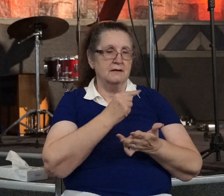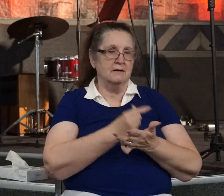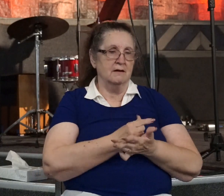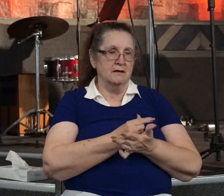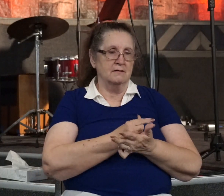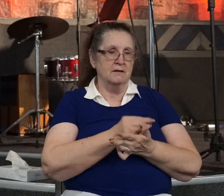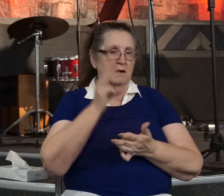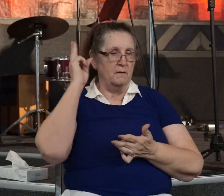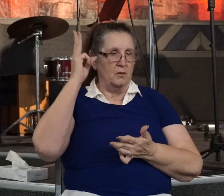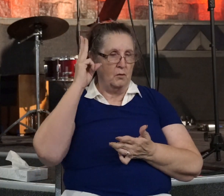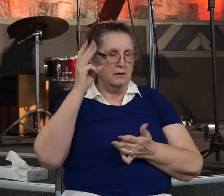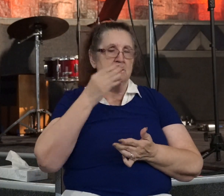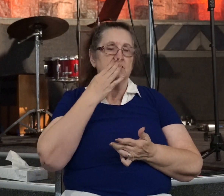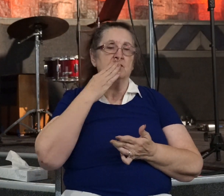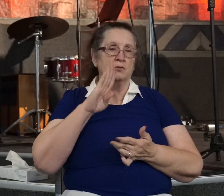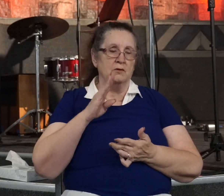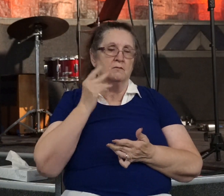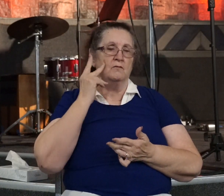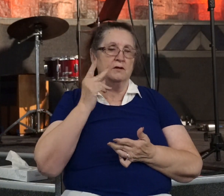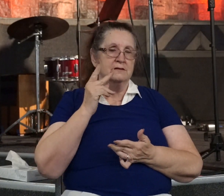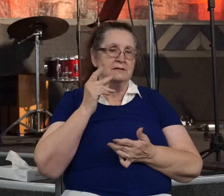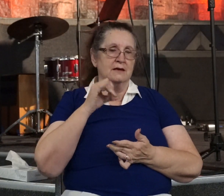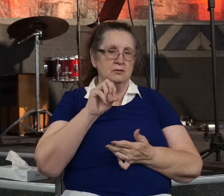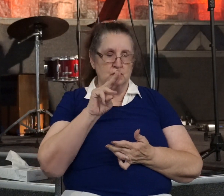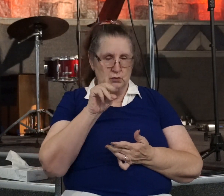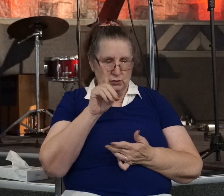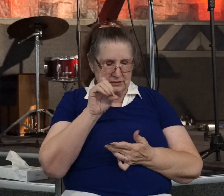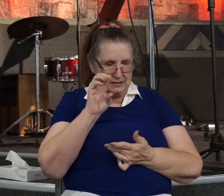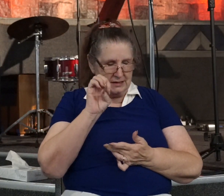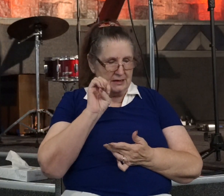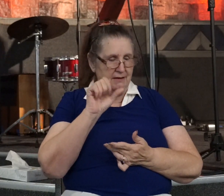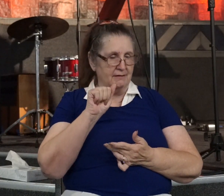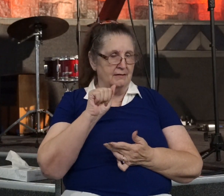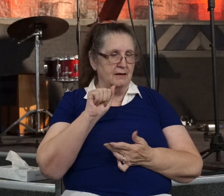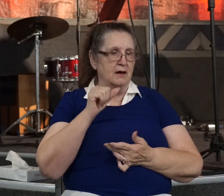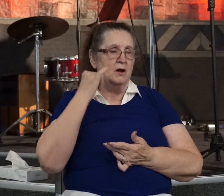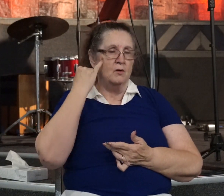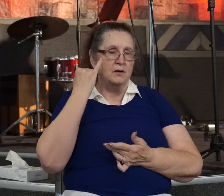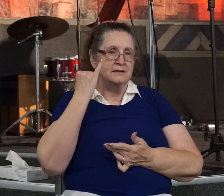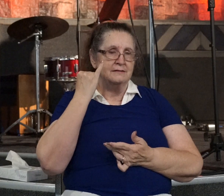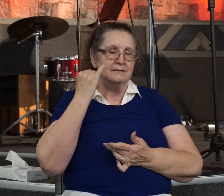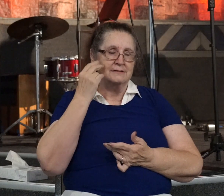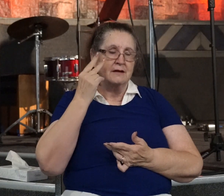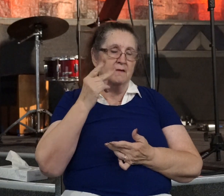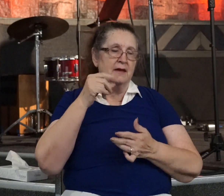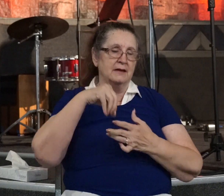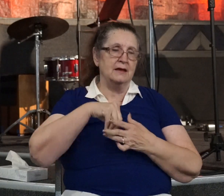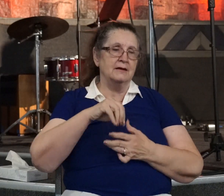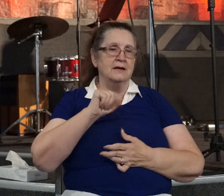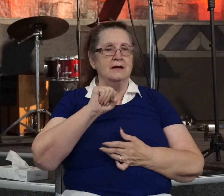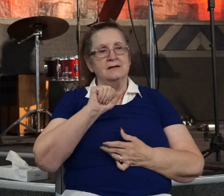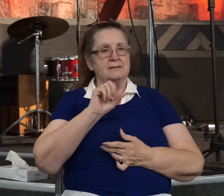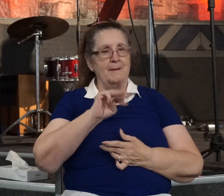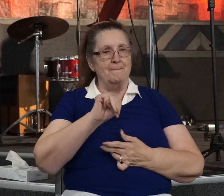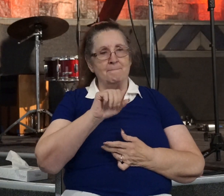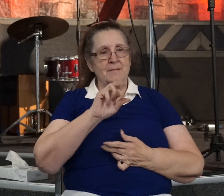witness in Jerusalem. We've seen it in Judea. We've seen it in Samaria. Remember who's in Samaria throwing it out there? Philip the